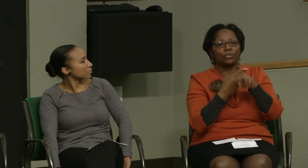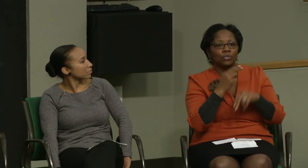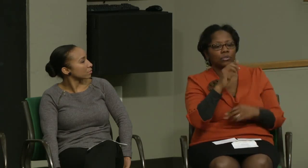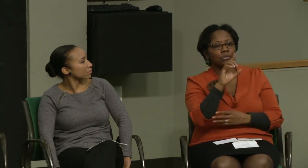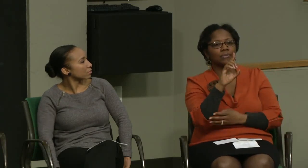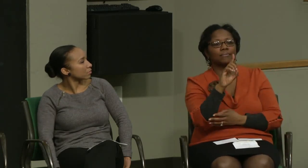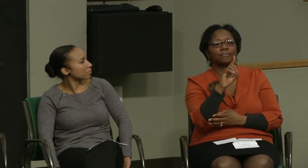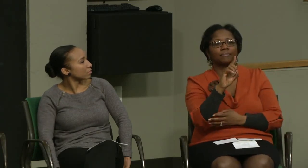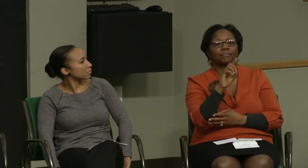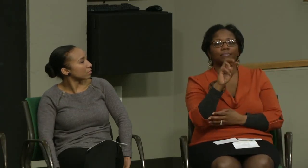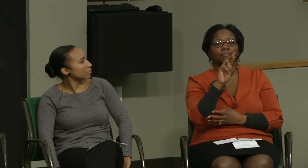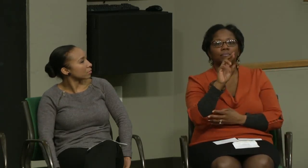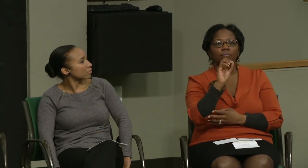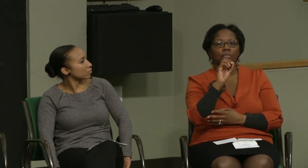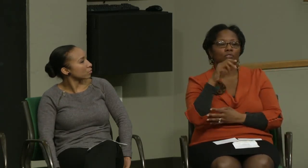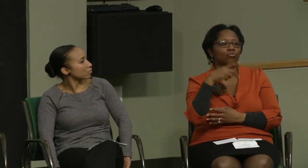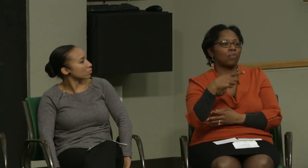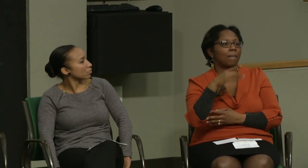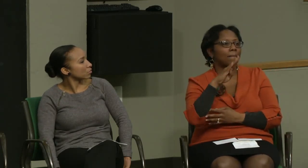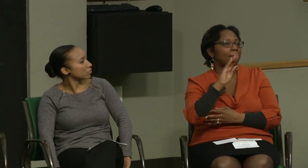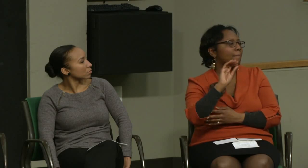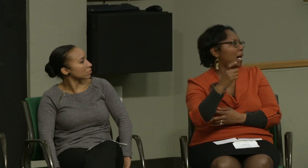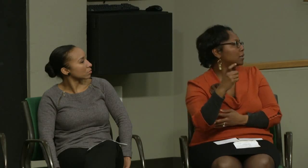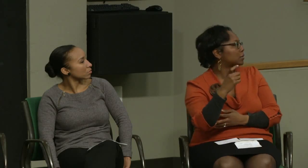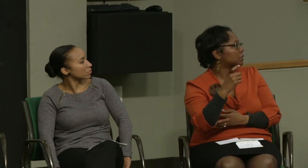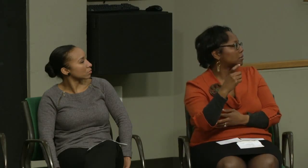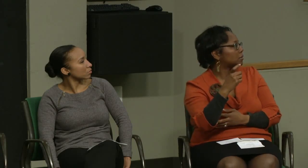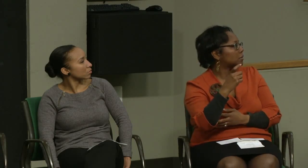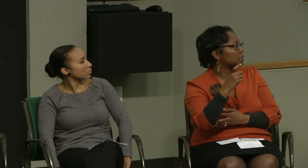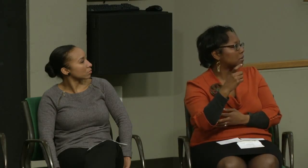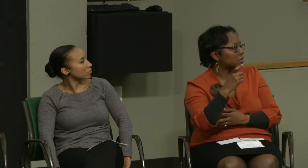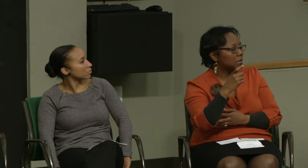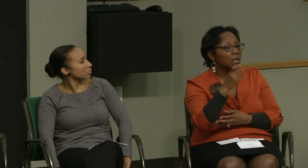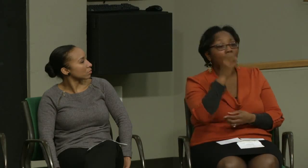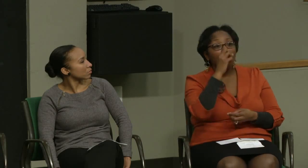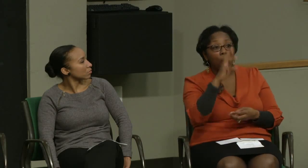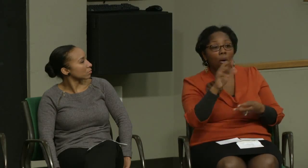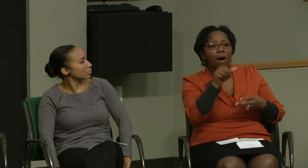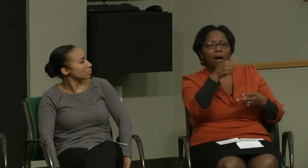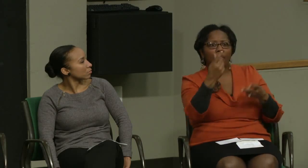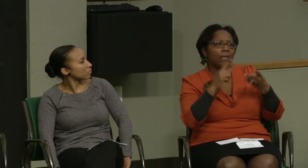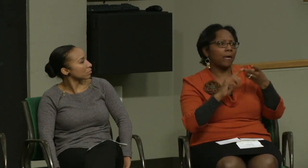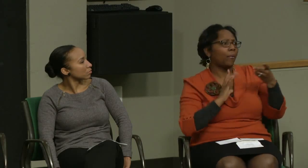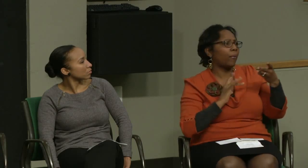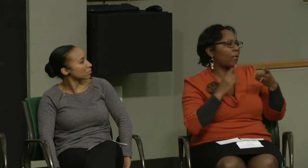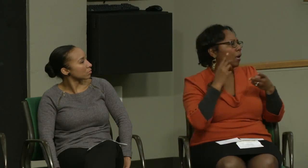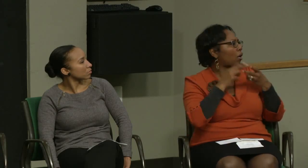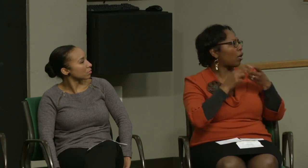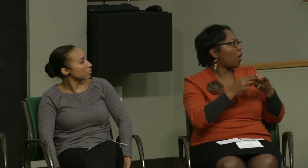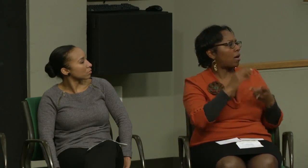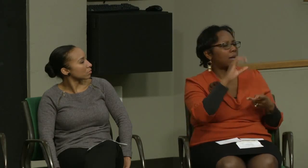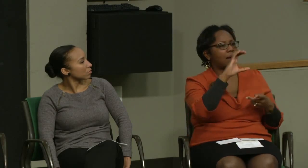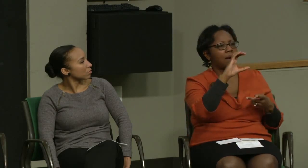friends or colleagues for feedback by way of sites like Dropbox or